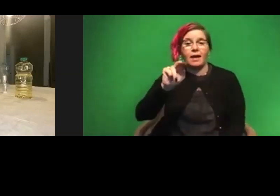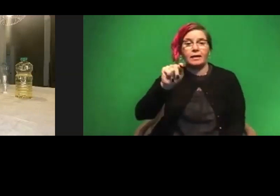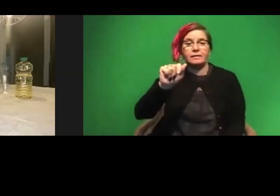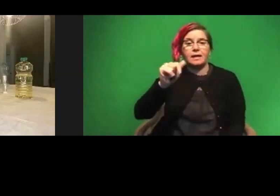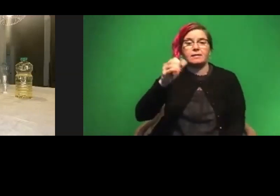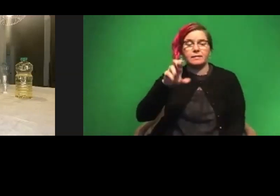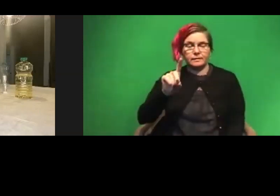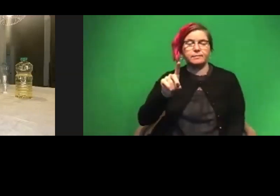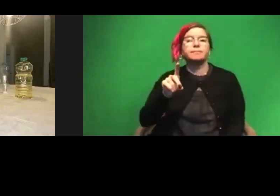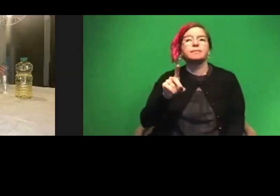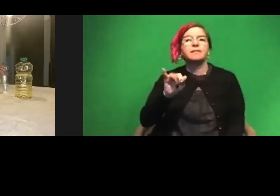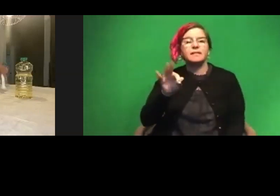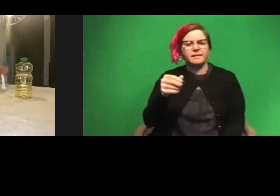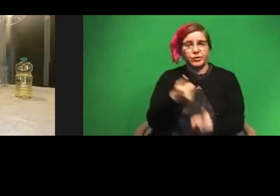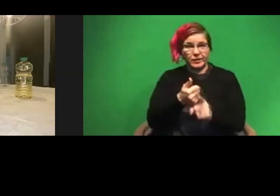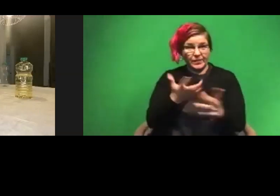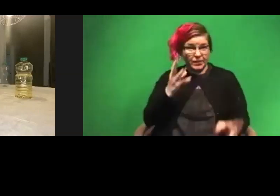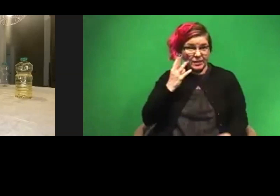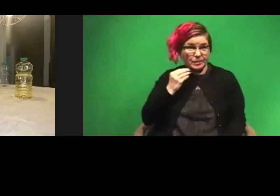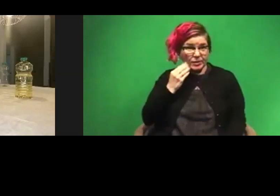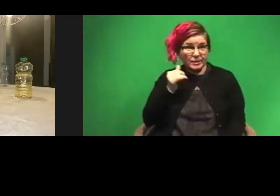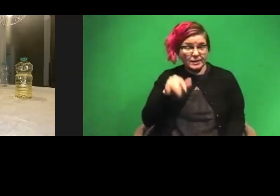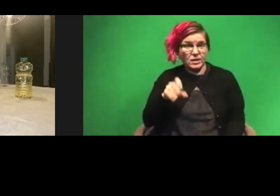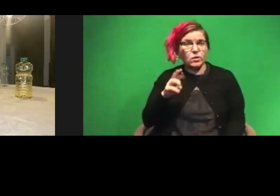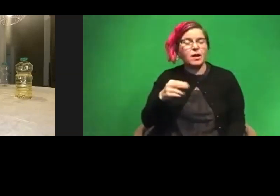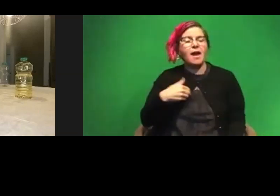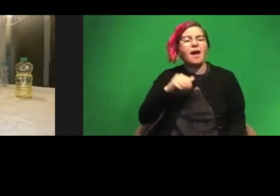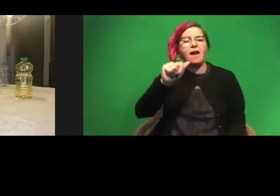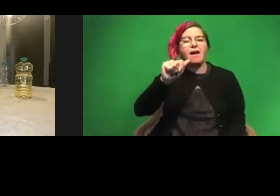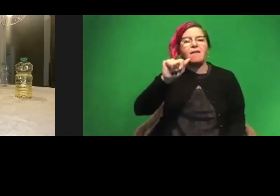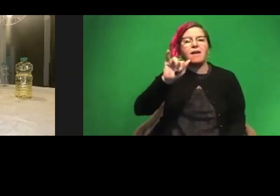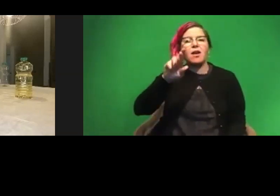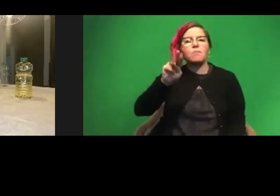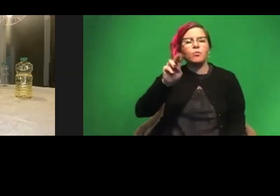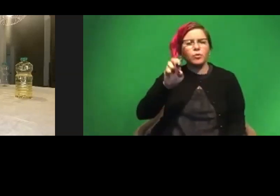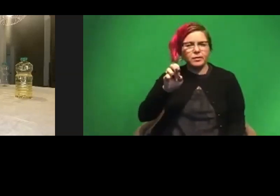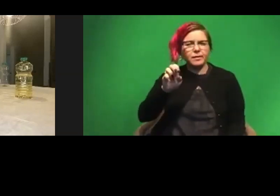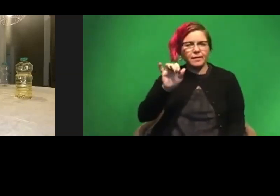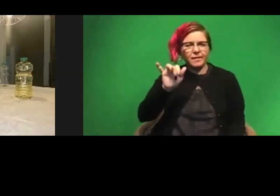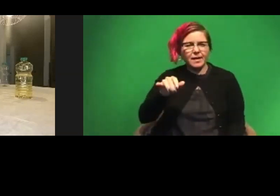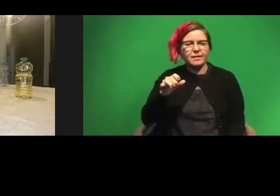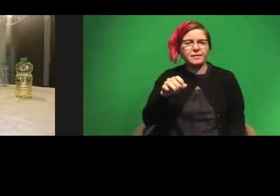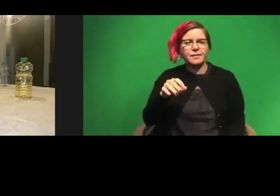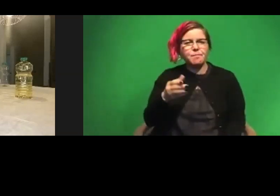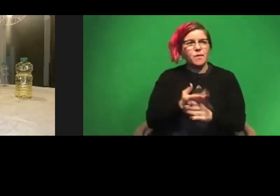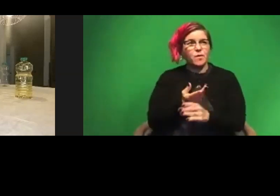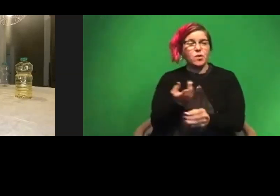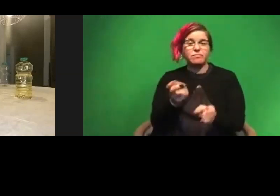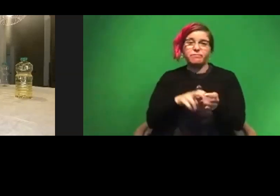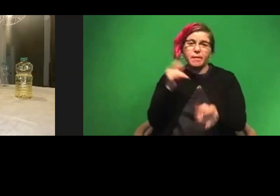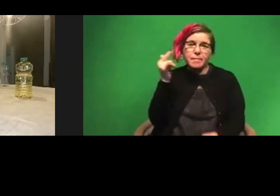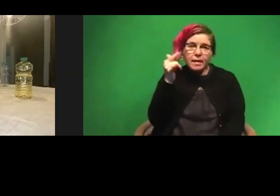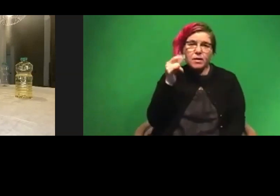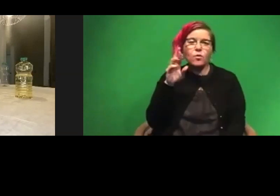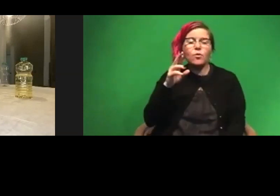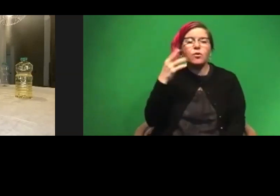you've ever had an acid or I have airborne stuff, I don't know if anybody's ever had like an airborne before they get on a plane or go somewhere